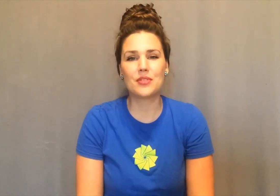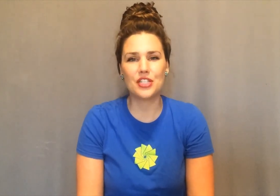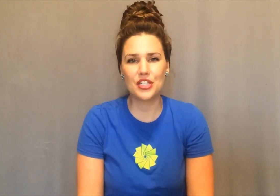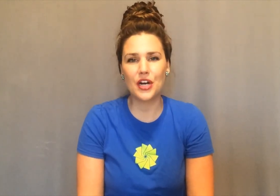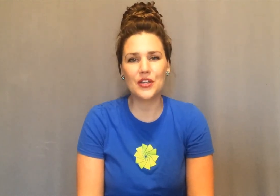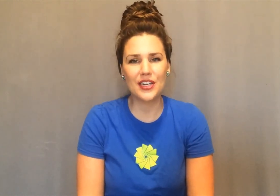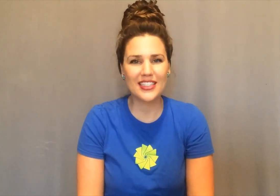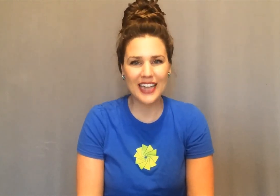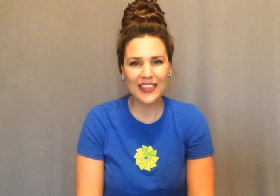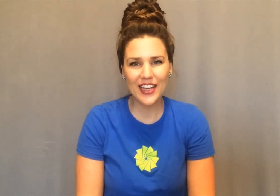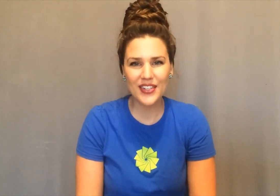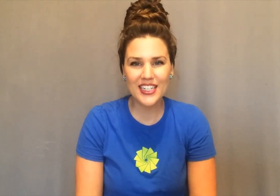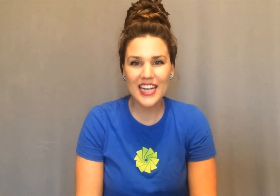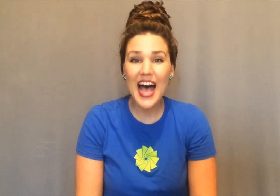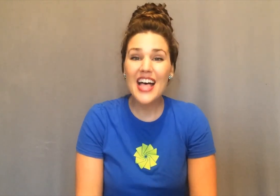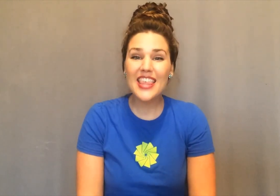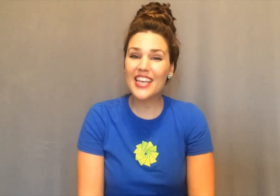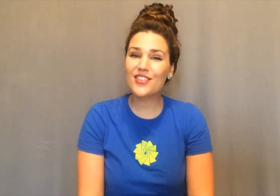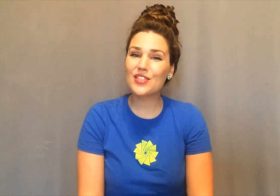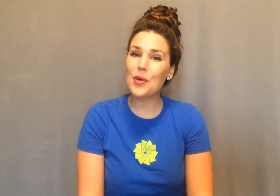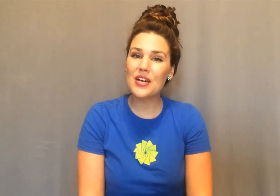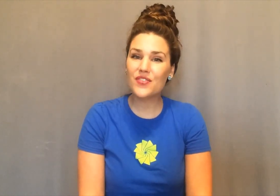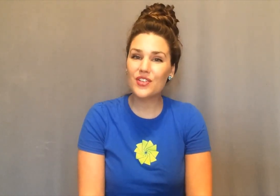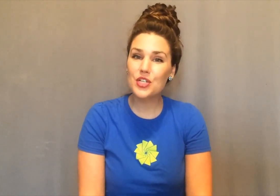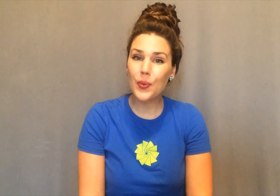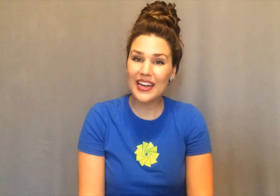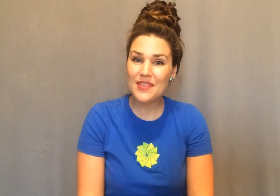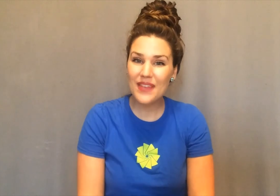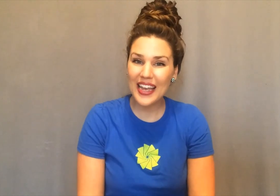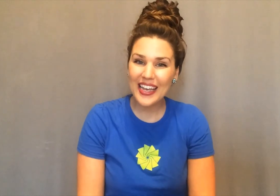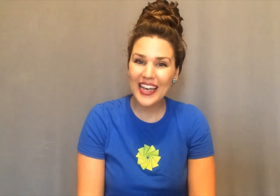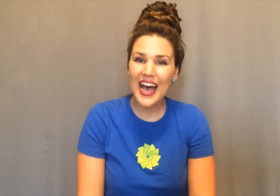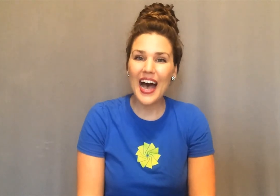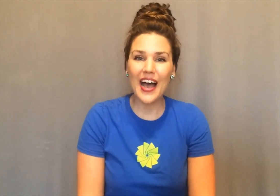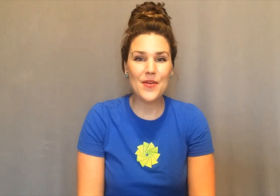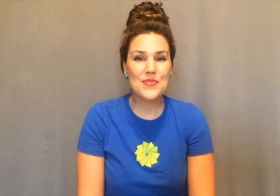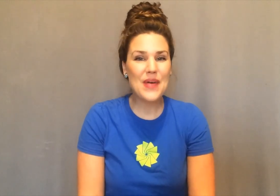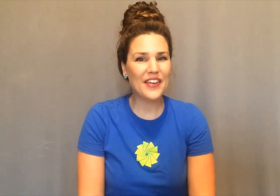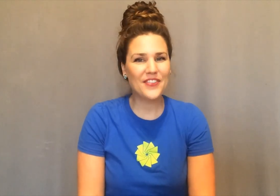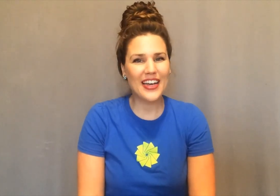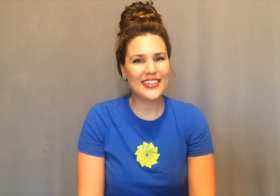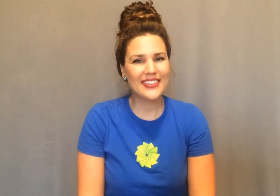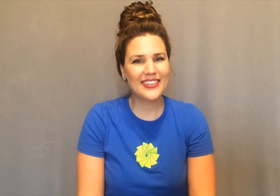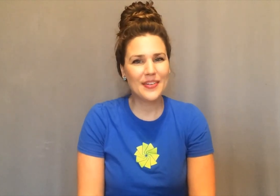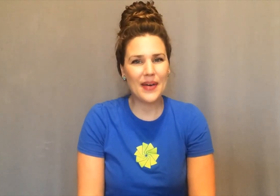to start learning sign language. Thank you so much for joining me. I hope you have fun. Bye!